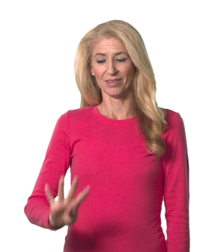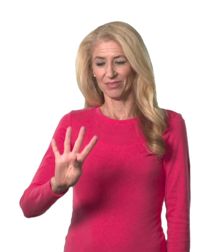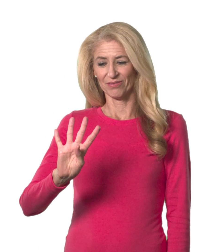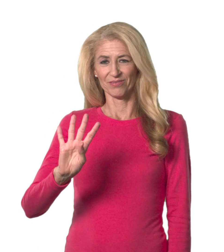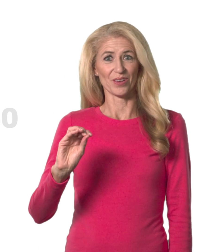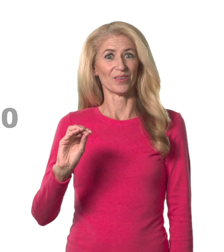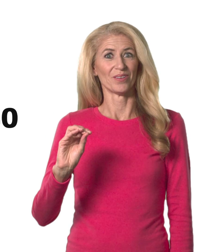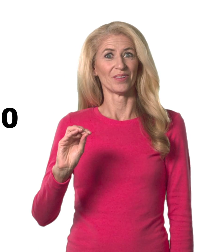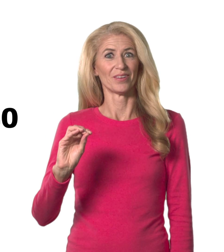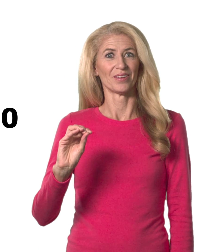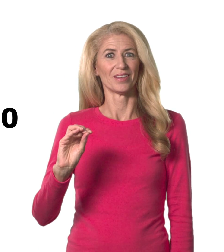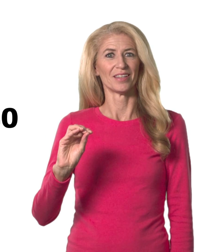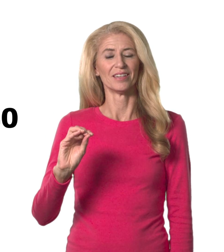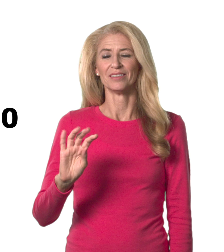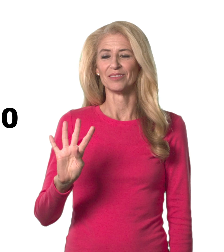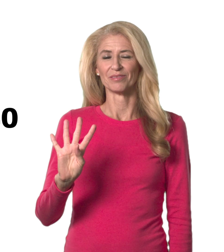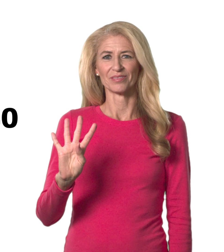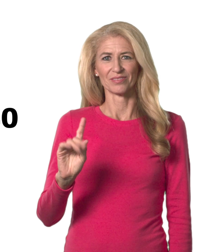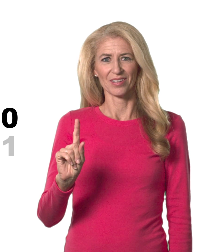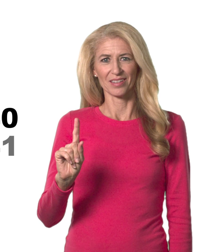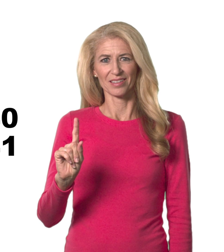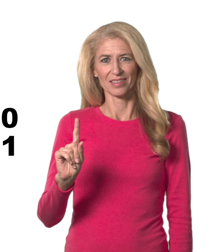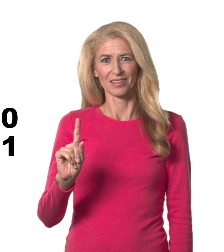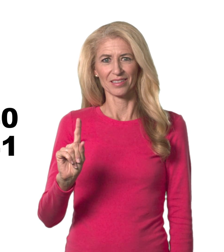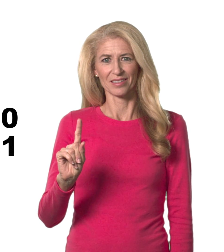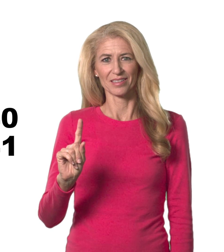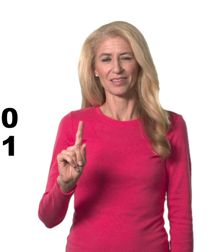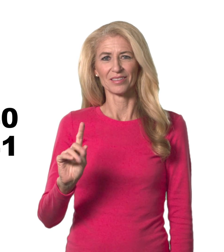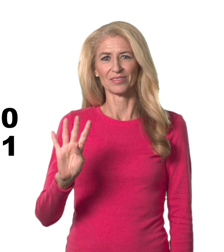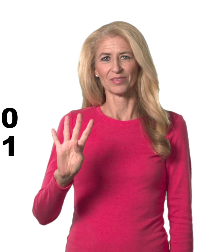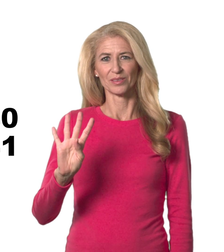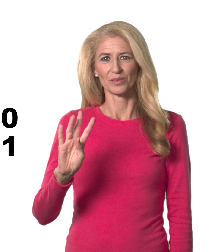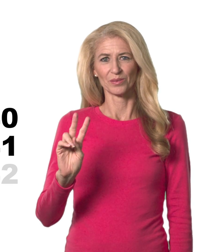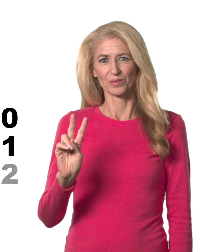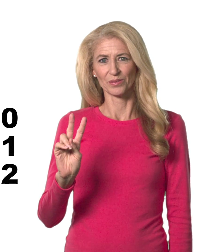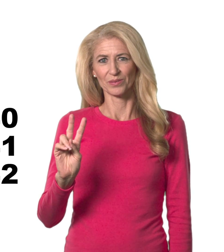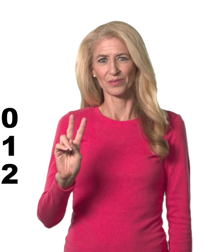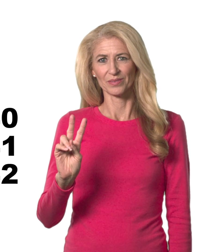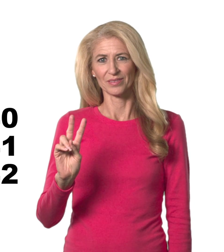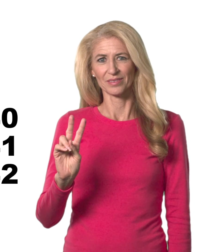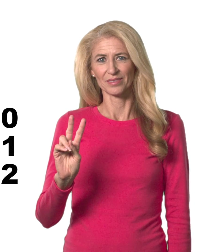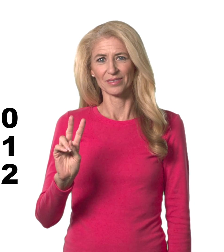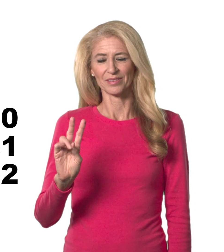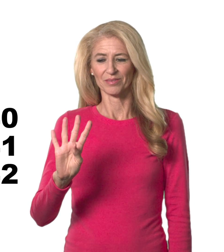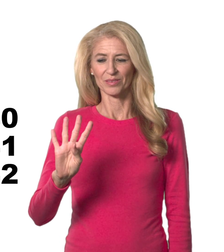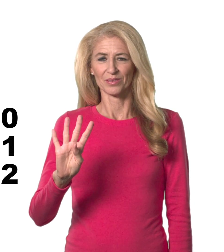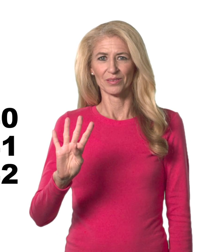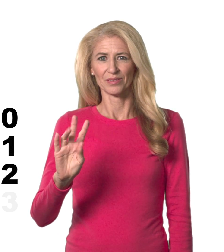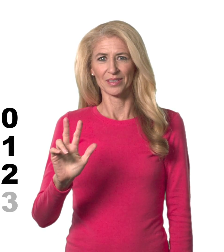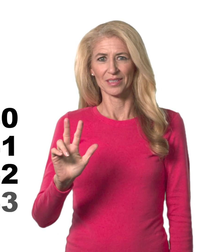40, 41, 42, 43,